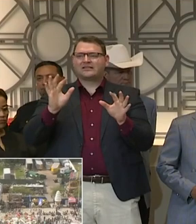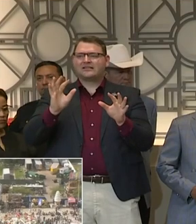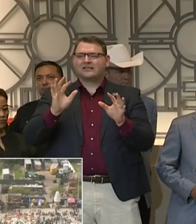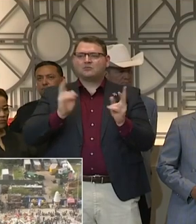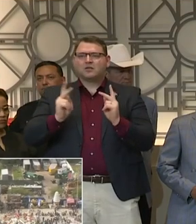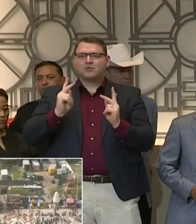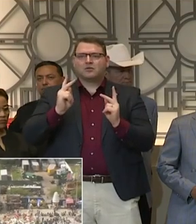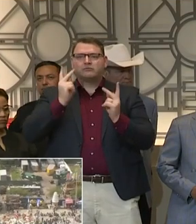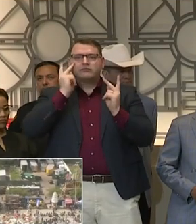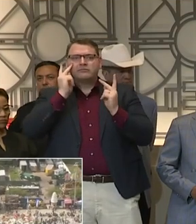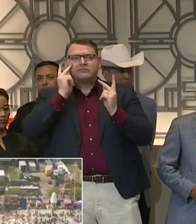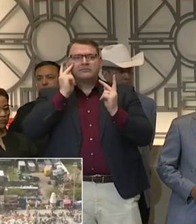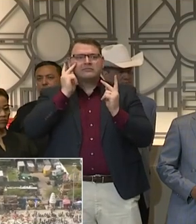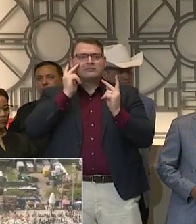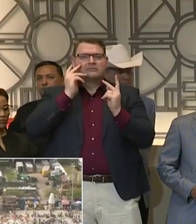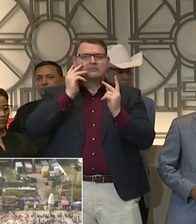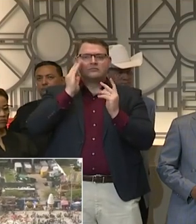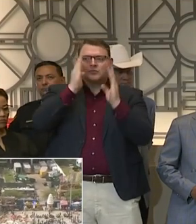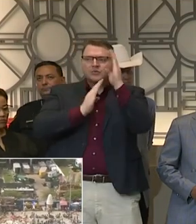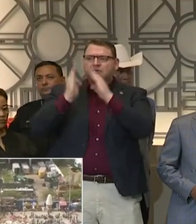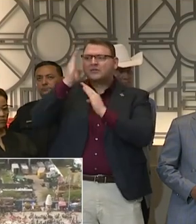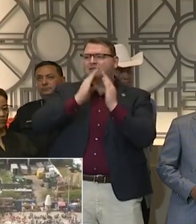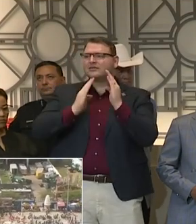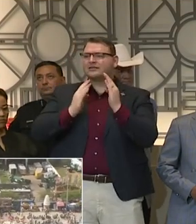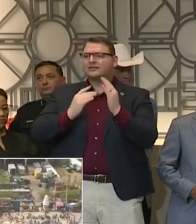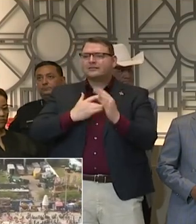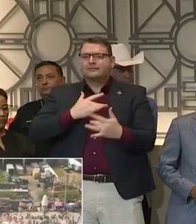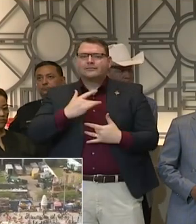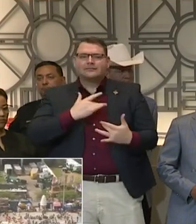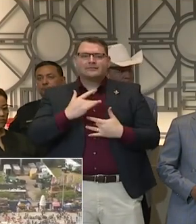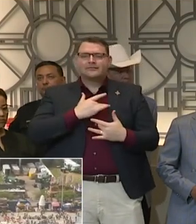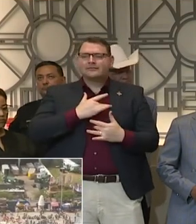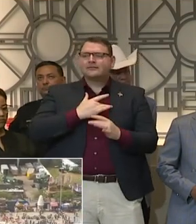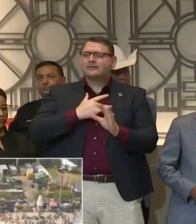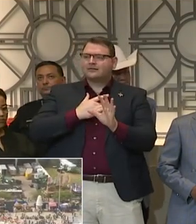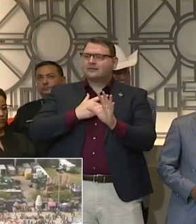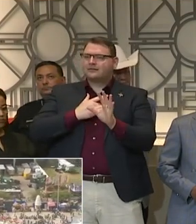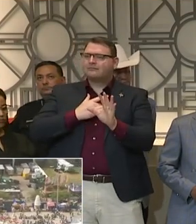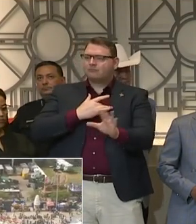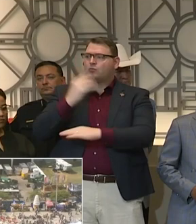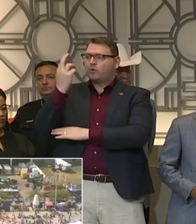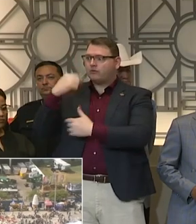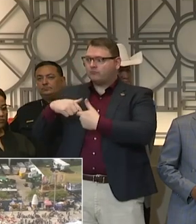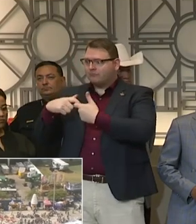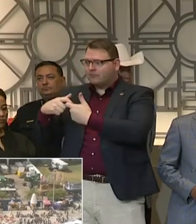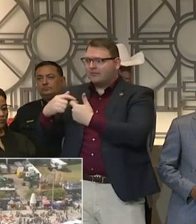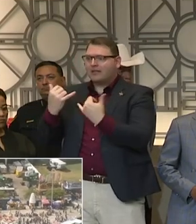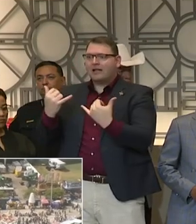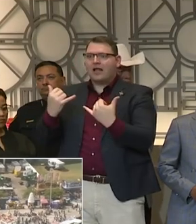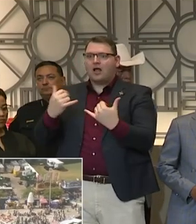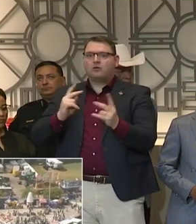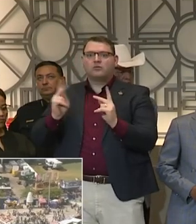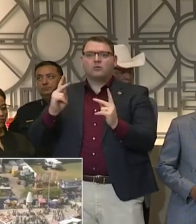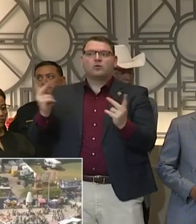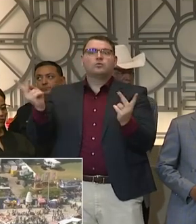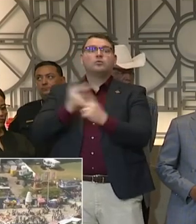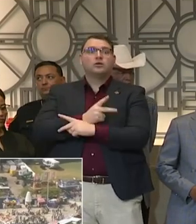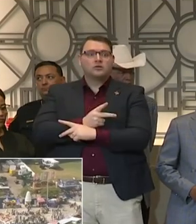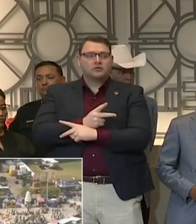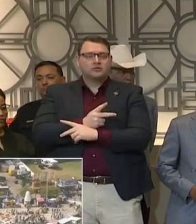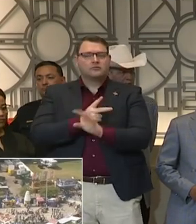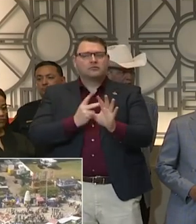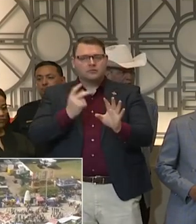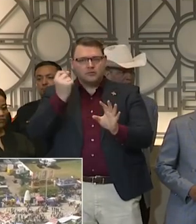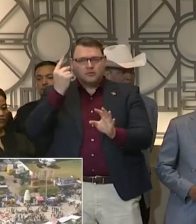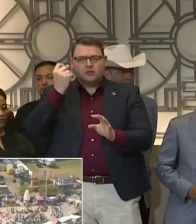will only add to that. And so I want to acknowledge the concern that we all feel, given the fact that we're still